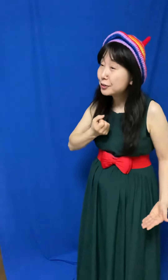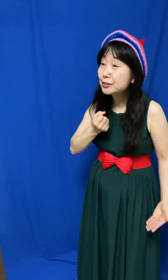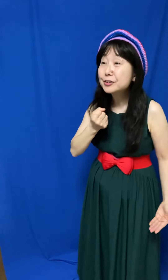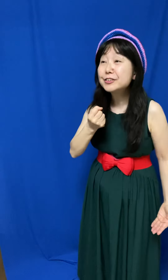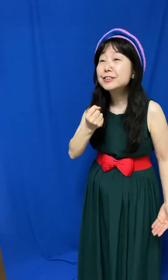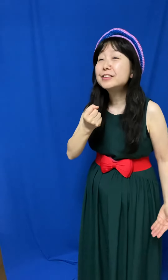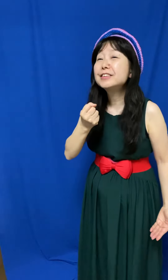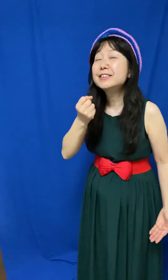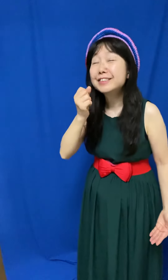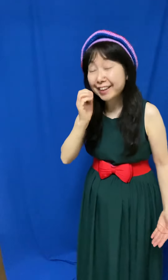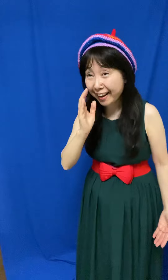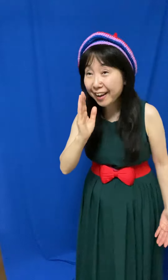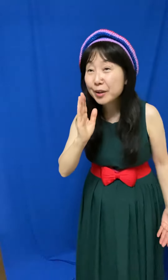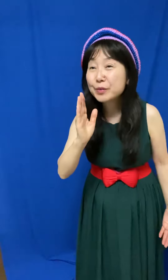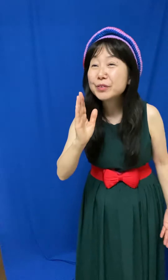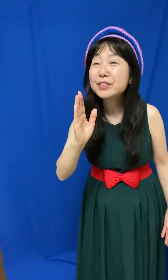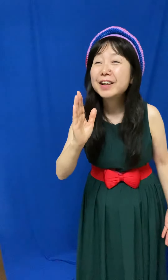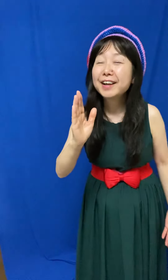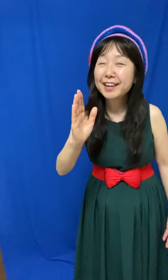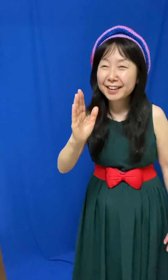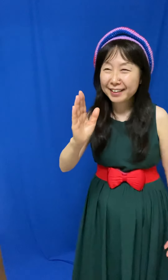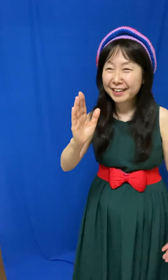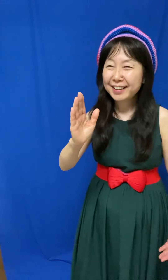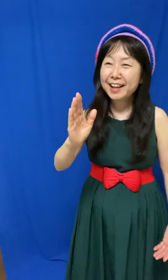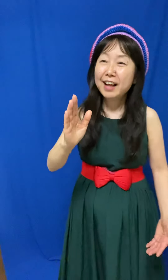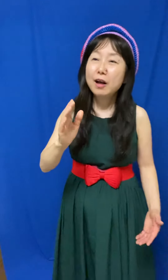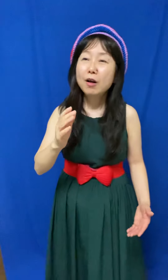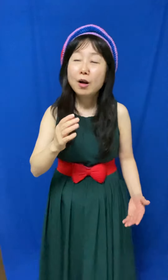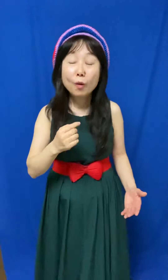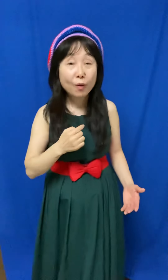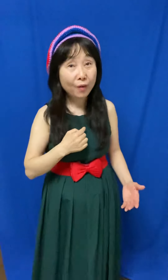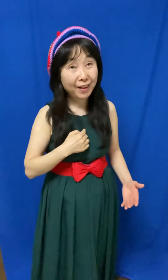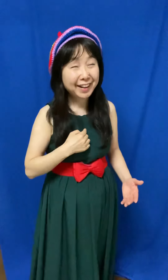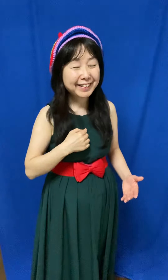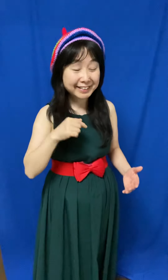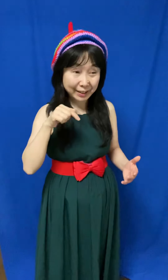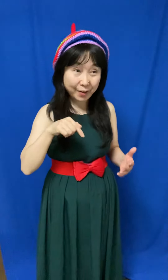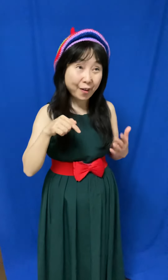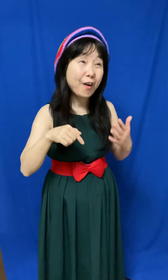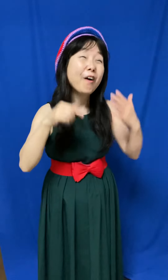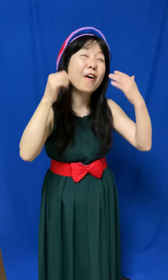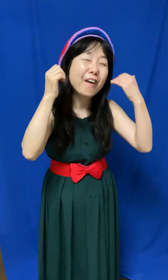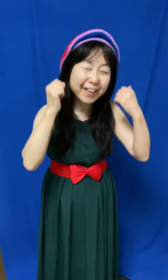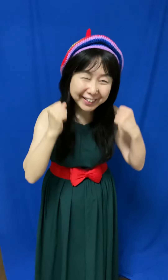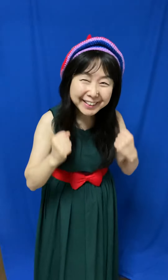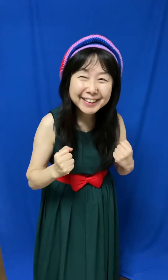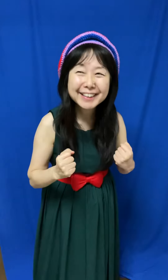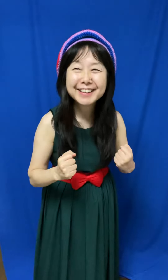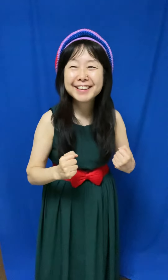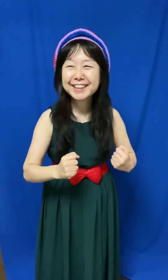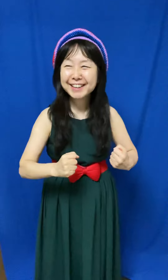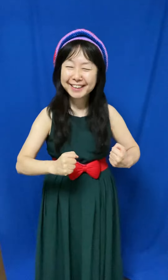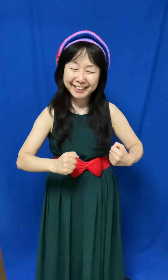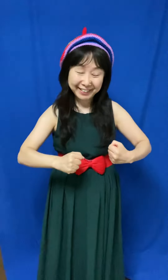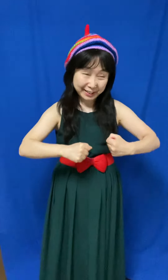what I say So here I am With